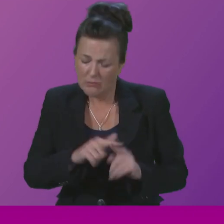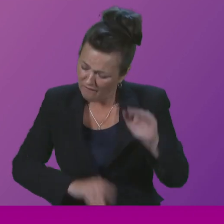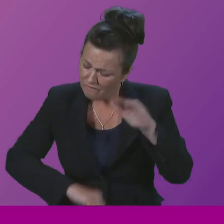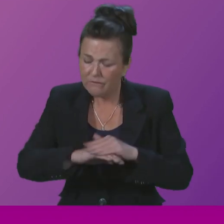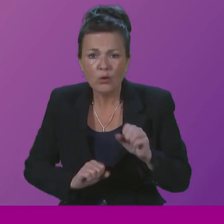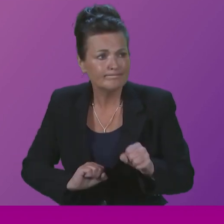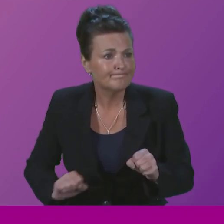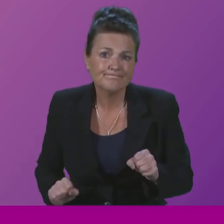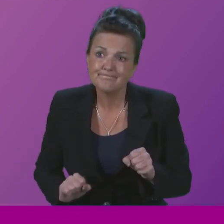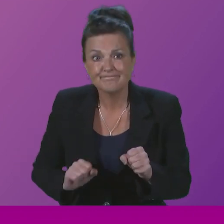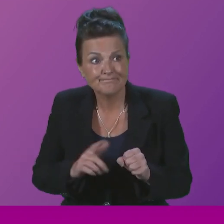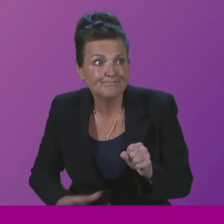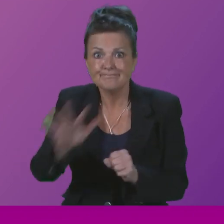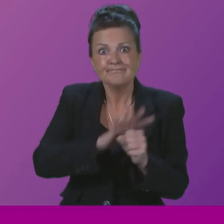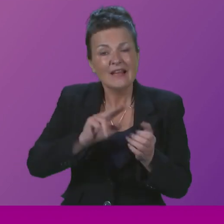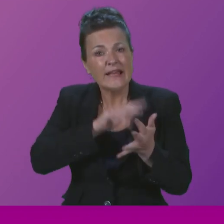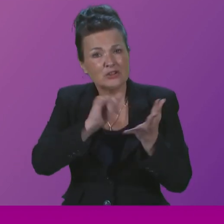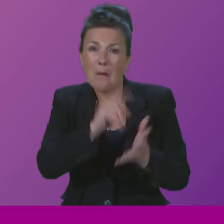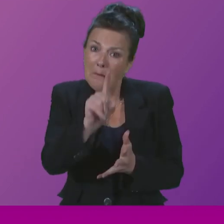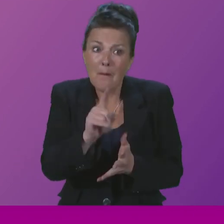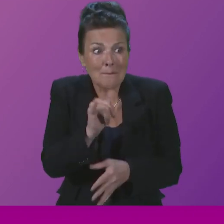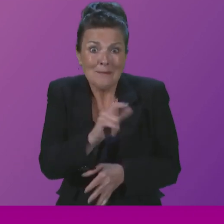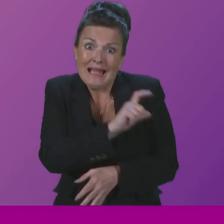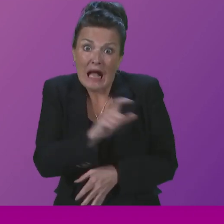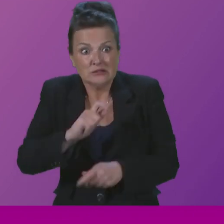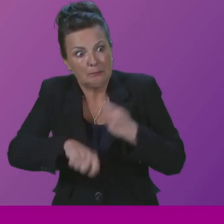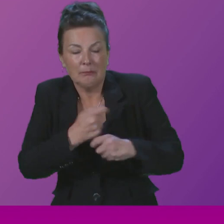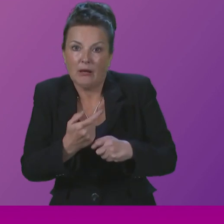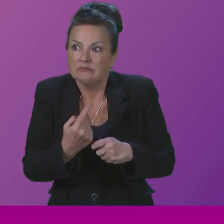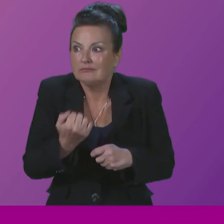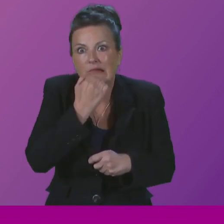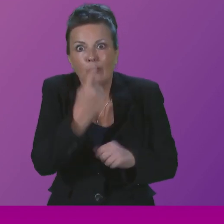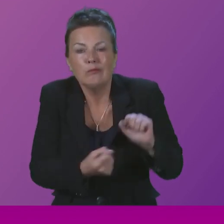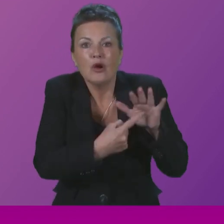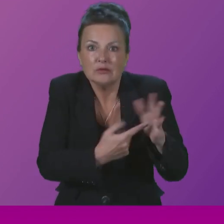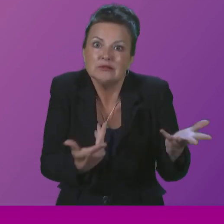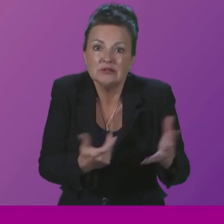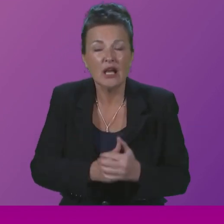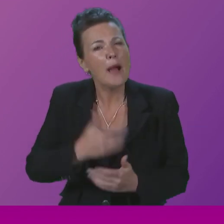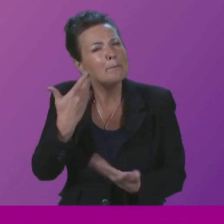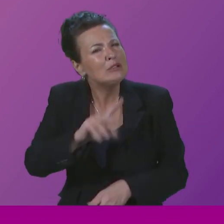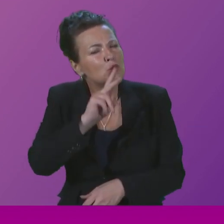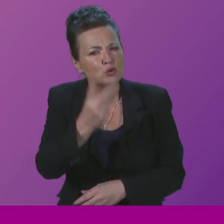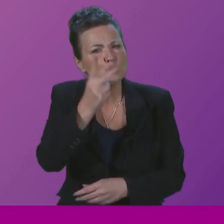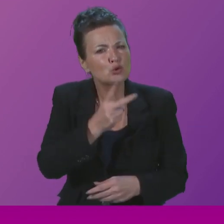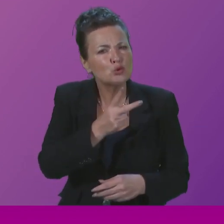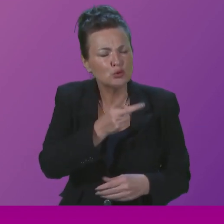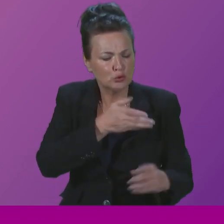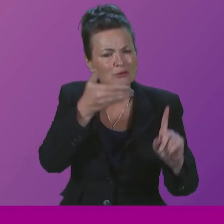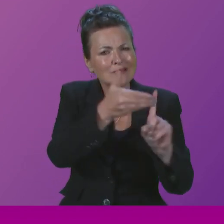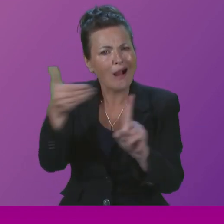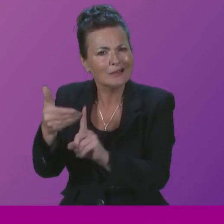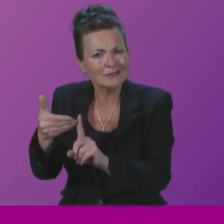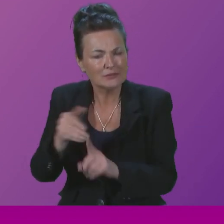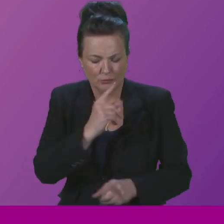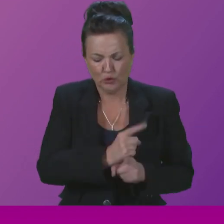even more particularly the case when it comes to cancer care. I mentioned the two targets earlier on. In